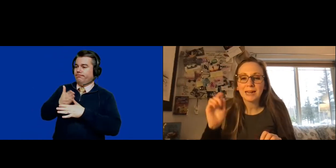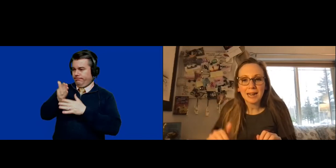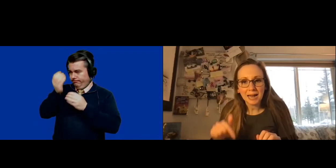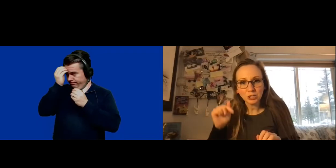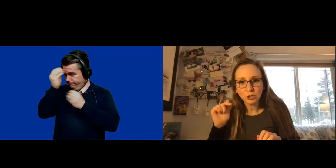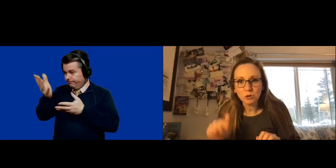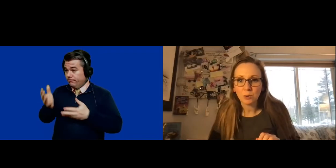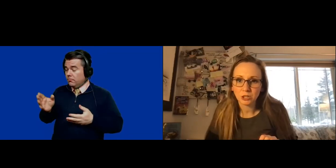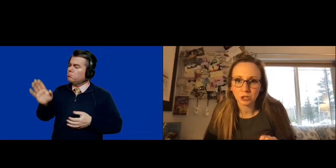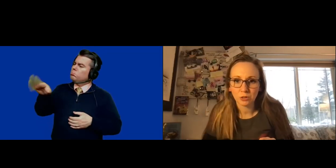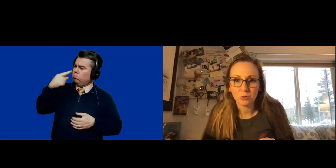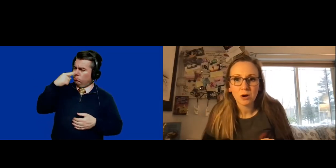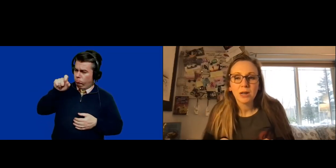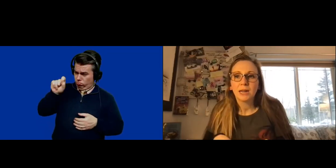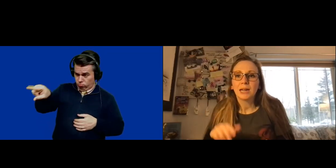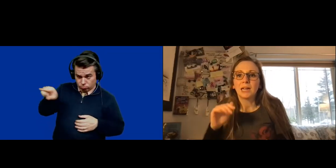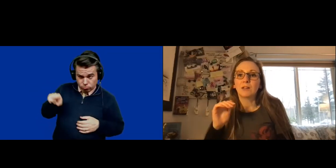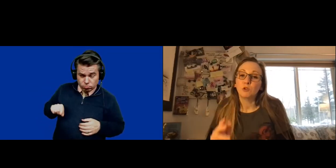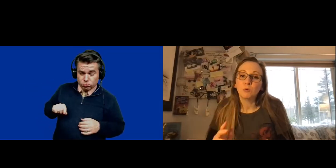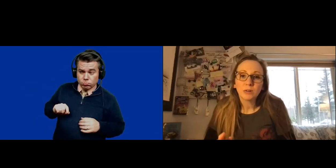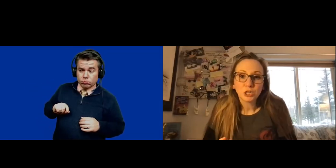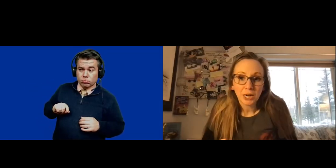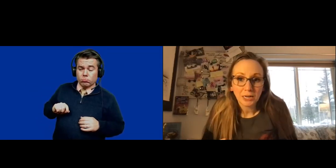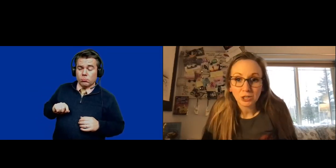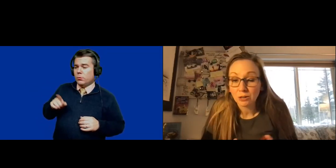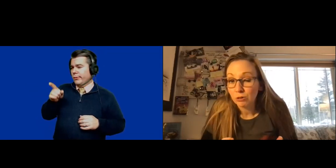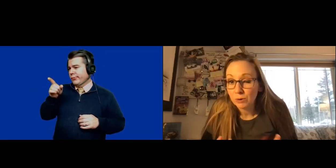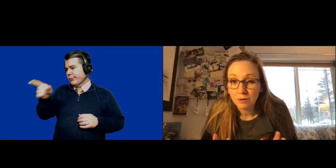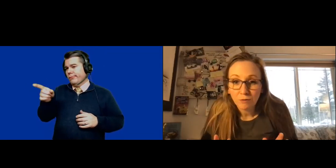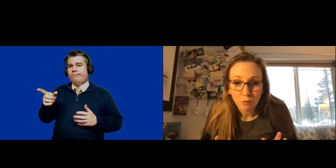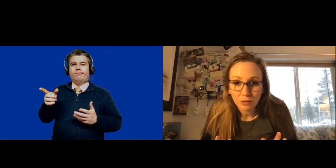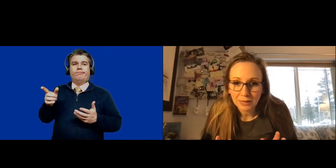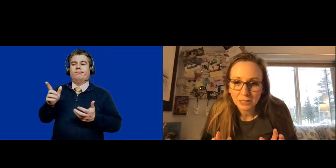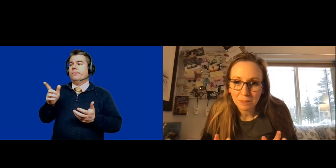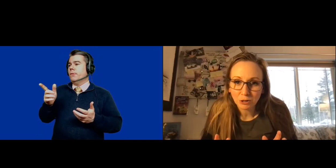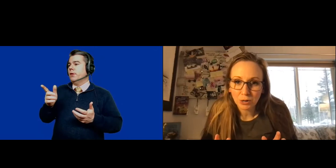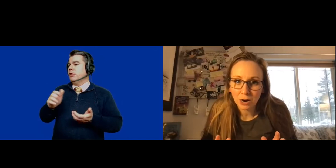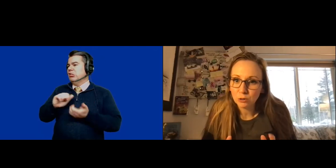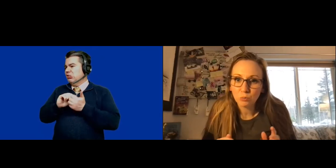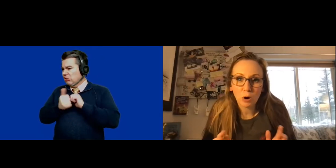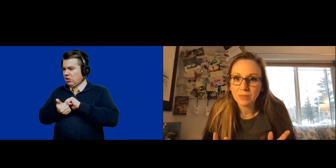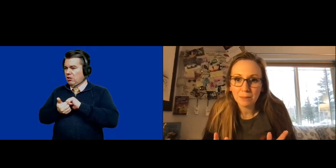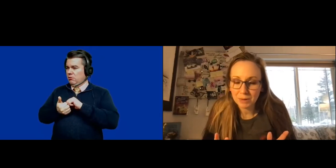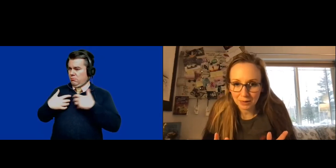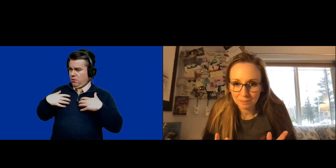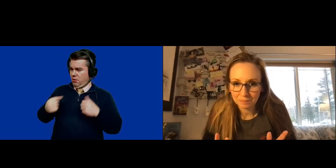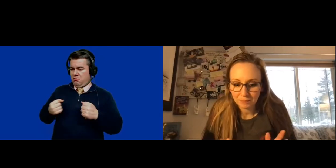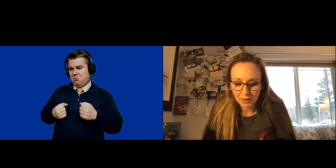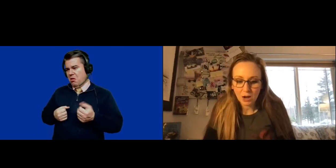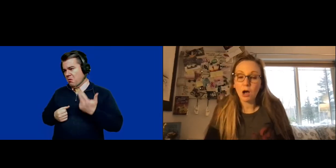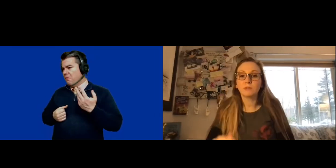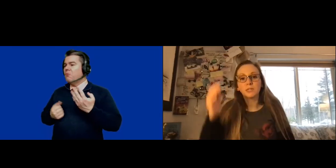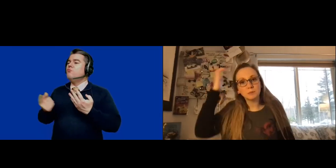you. Can I ask you a question though? If you were going to change like three to four things about your health, what would they be?